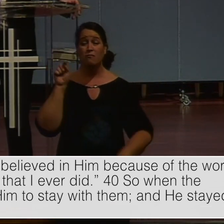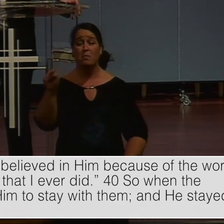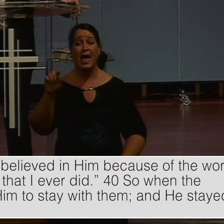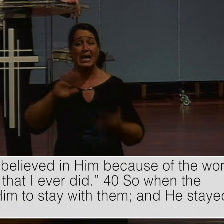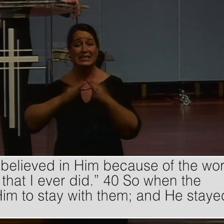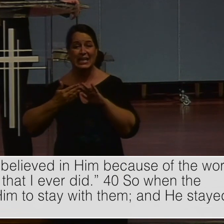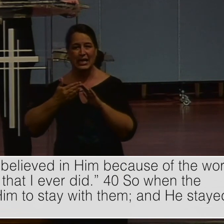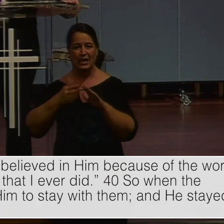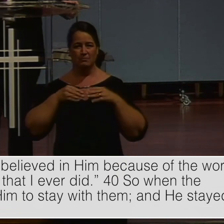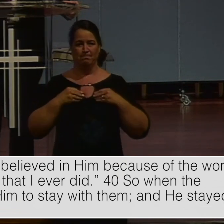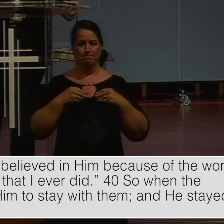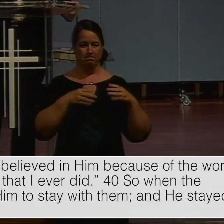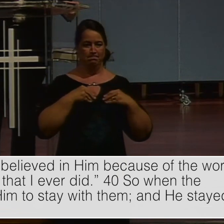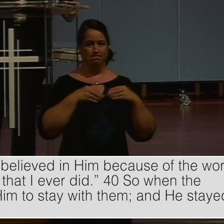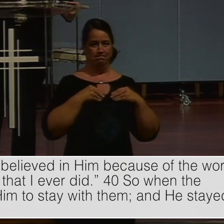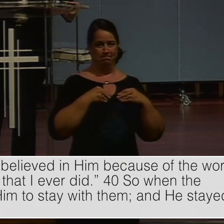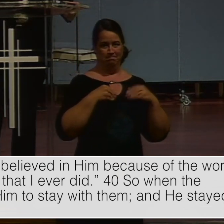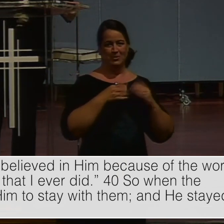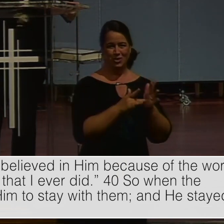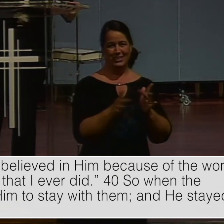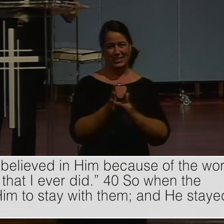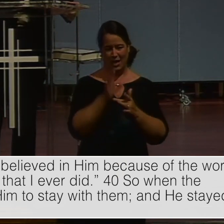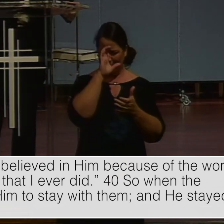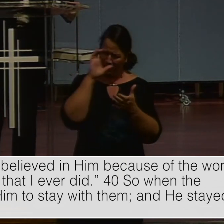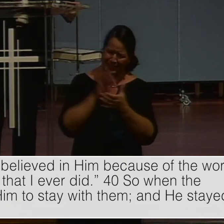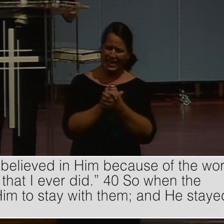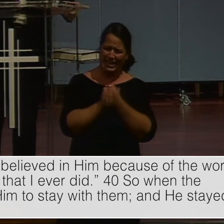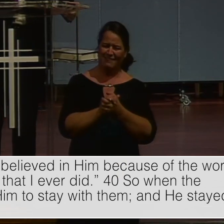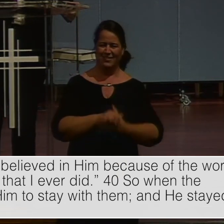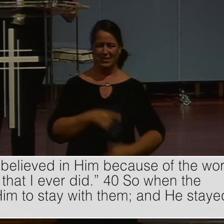Believed. In him. Why? Because of the word.